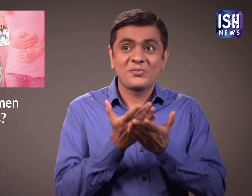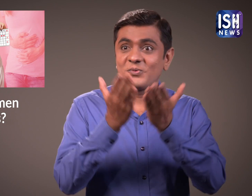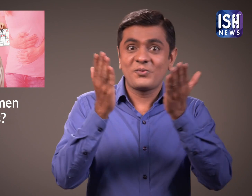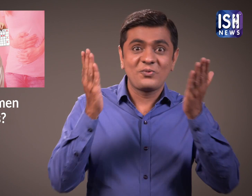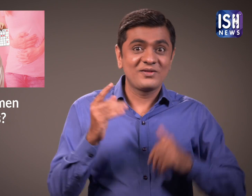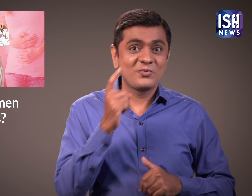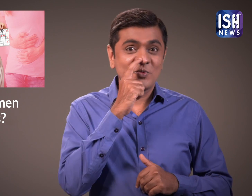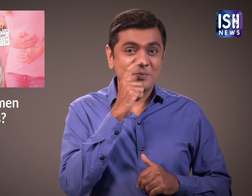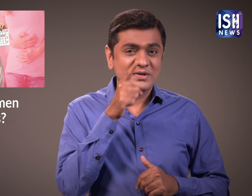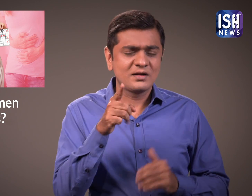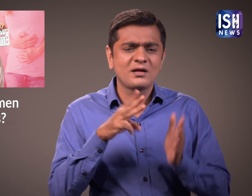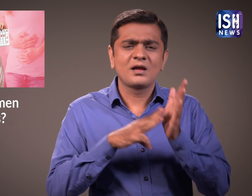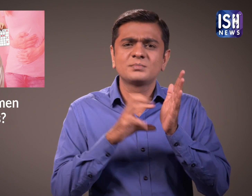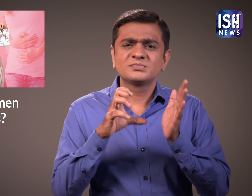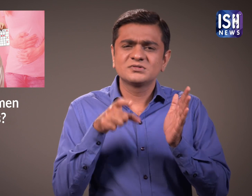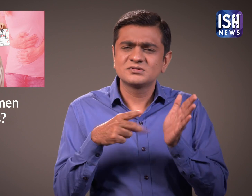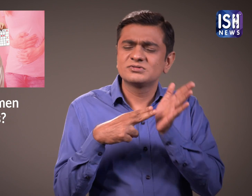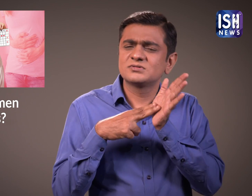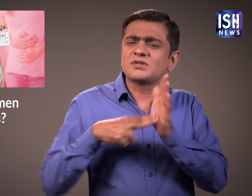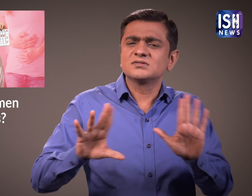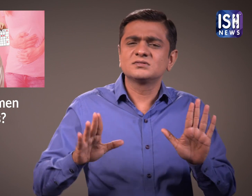Periods are a natural part of a woman's life.